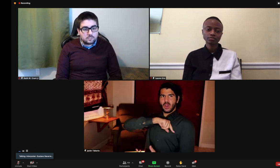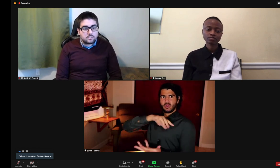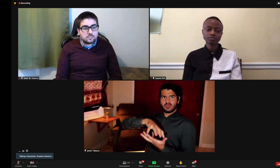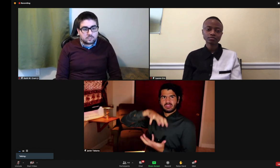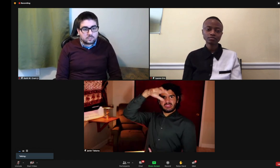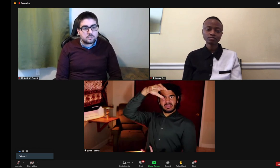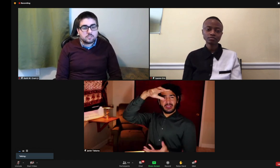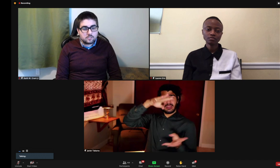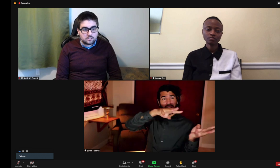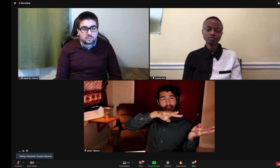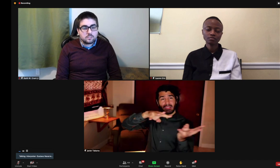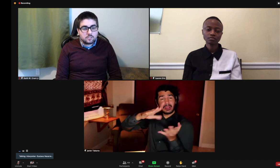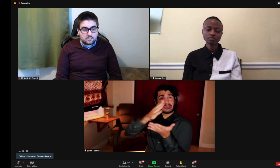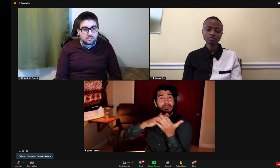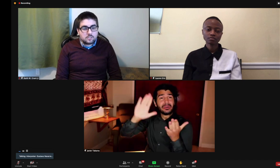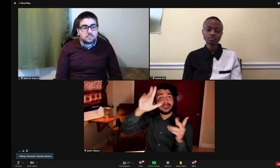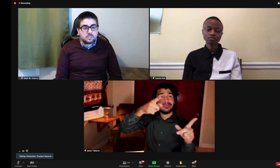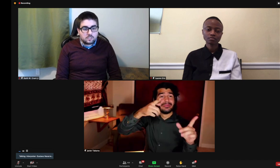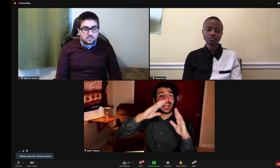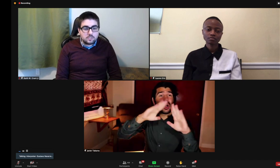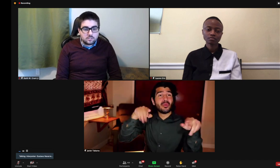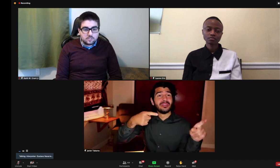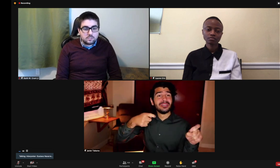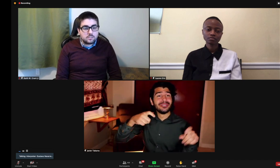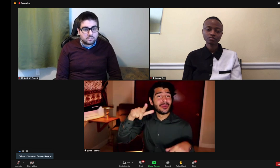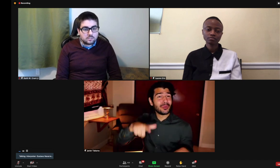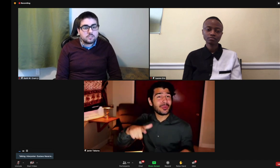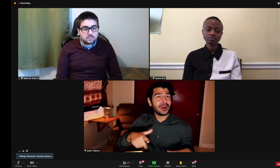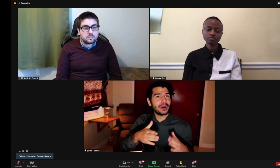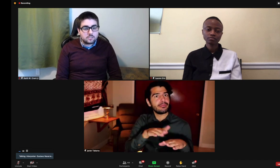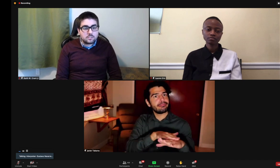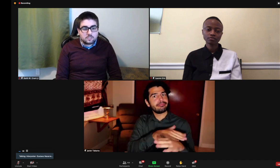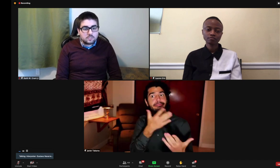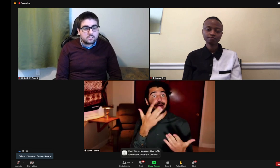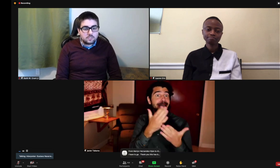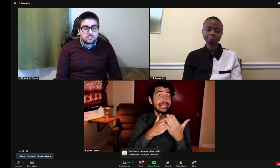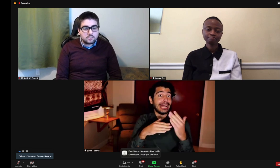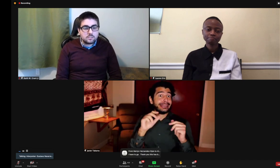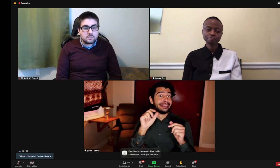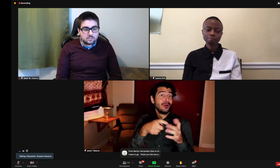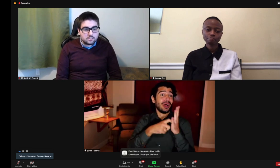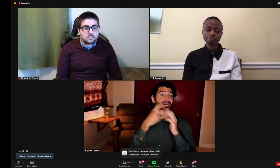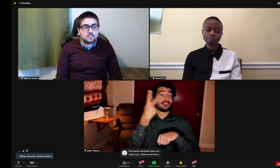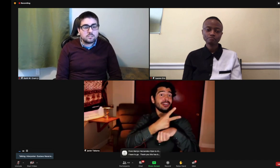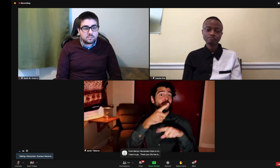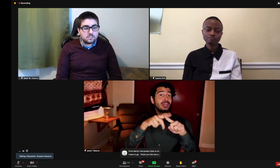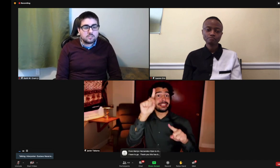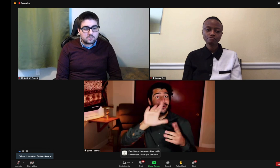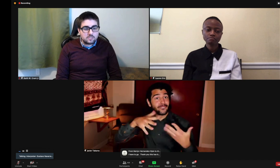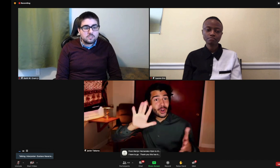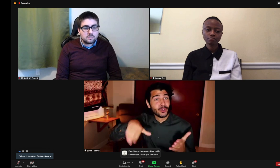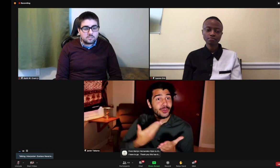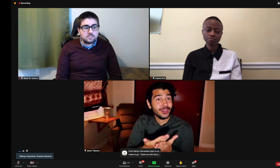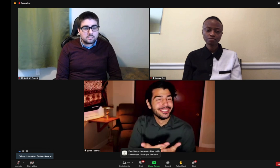So in order for us to have all of this high quality film that has been given to us and edited,